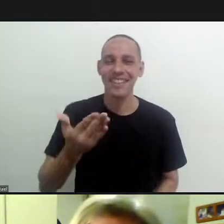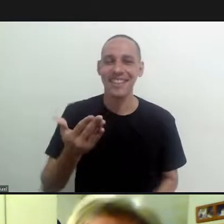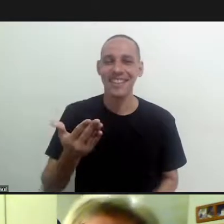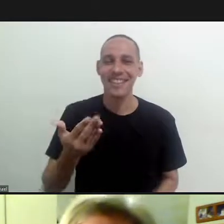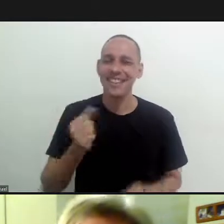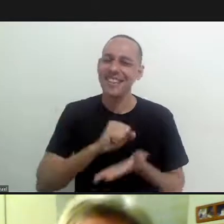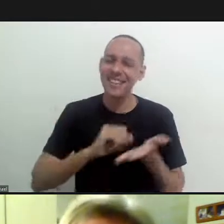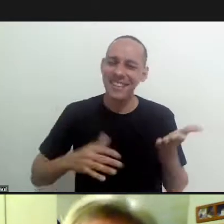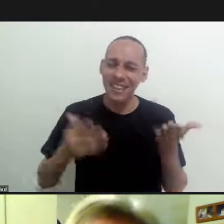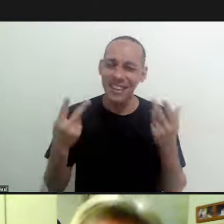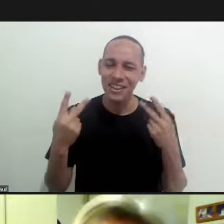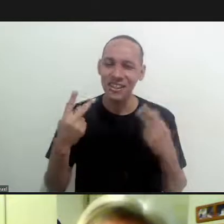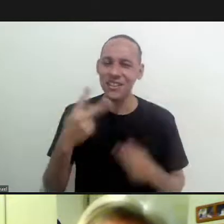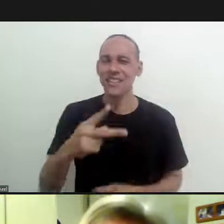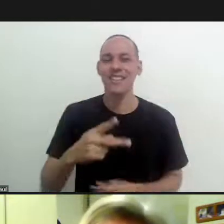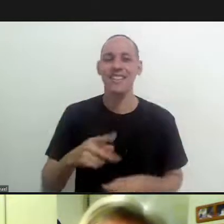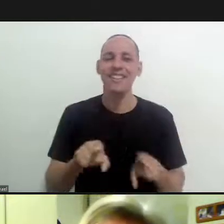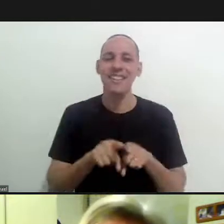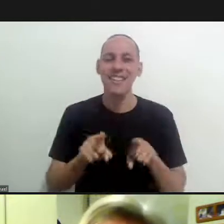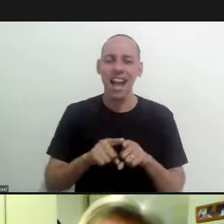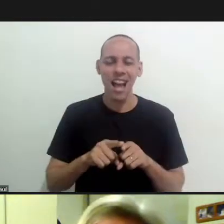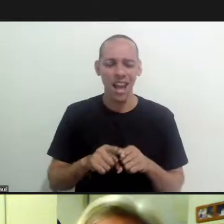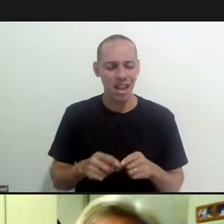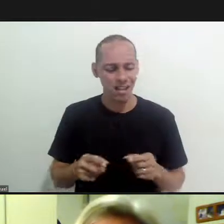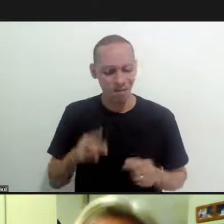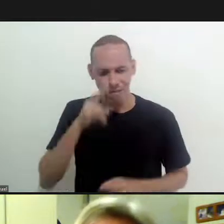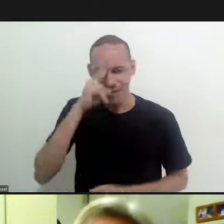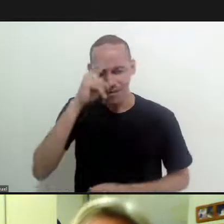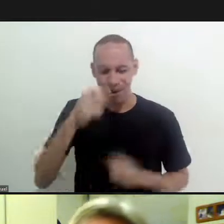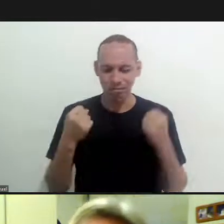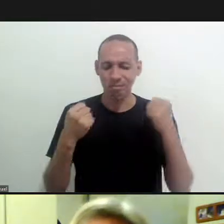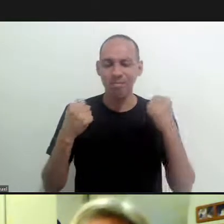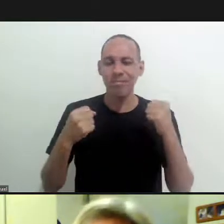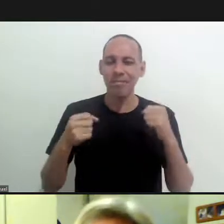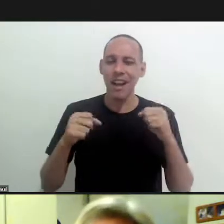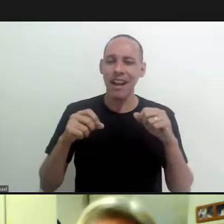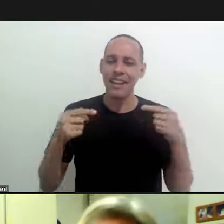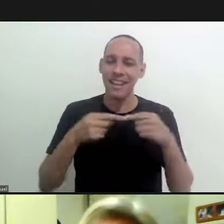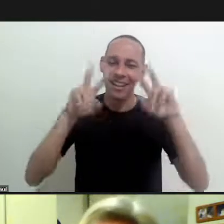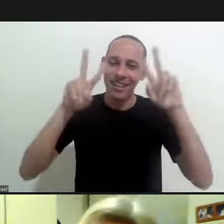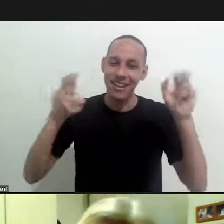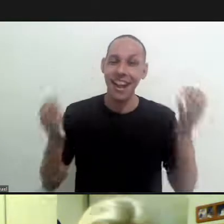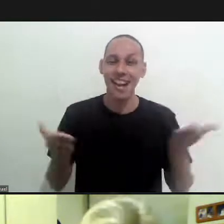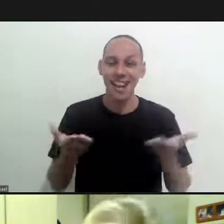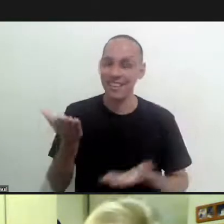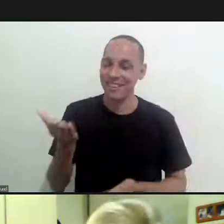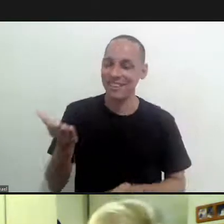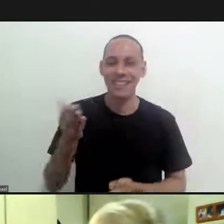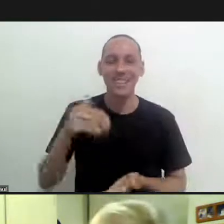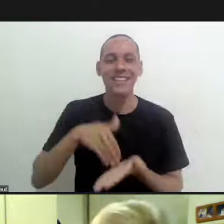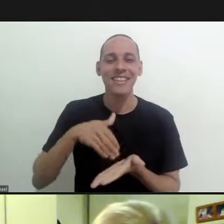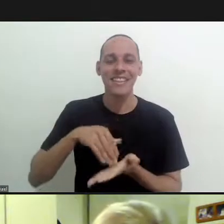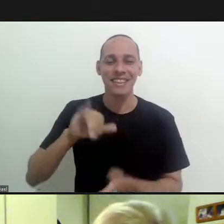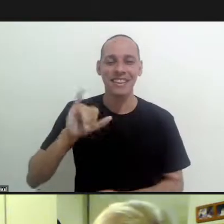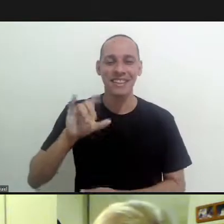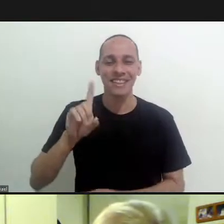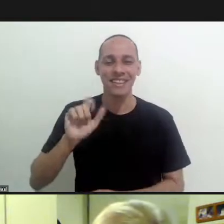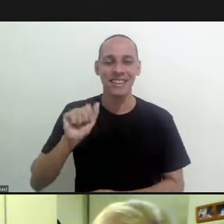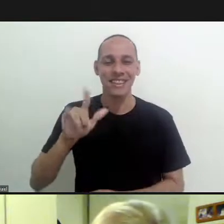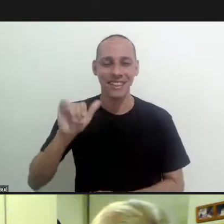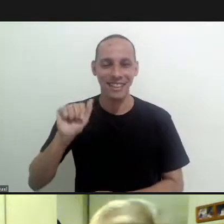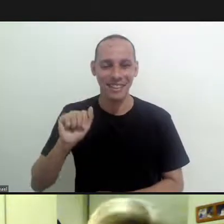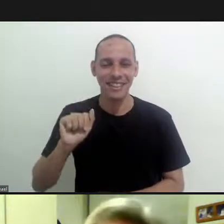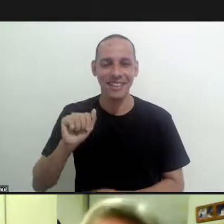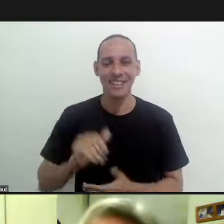to know you thank you very much for your activity and your tenacity with this topic now i'd like to hear the